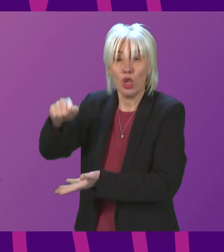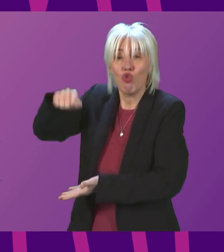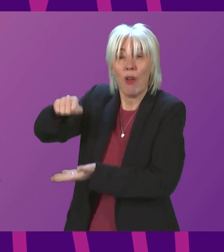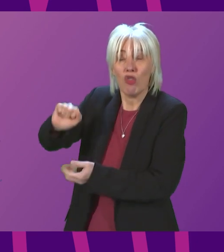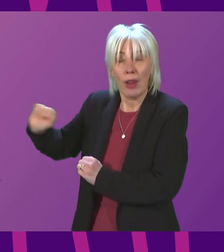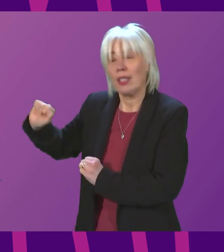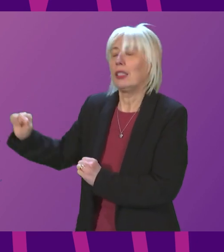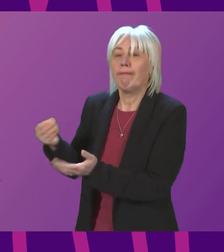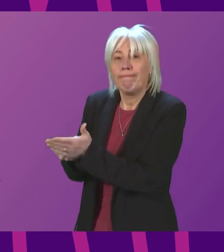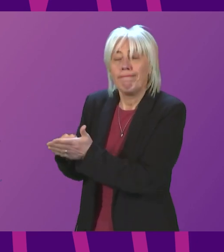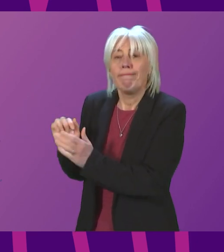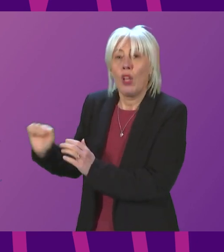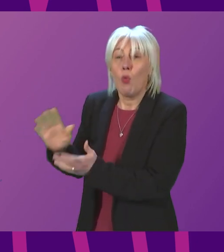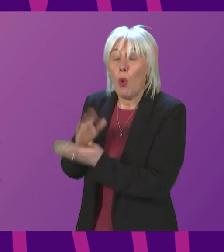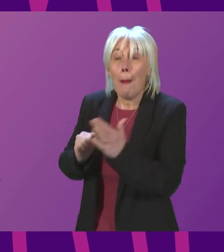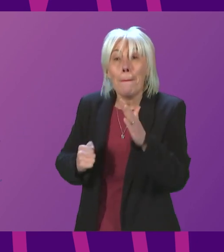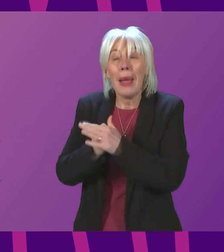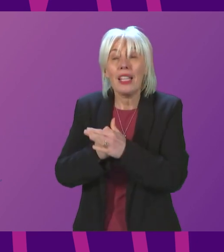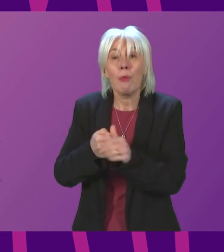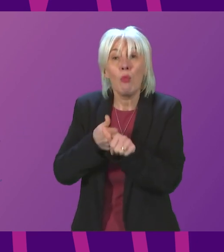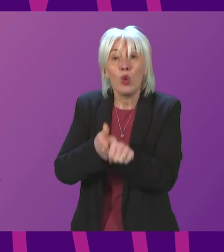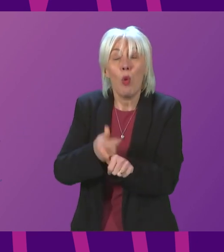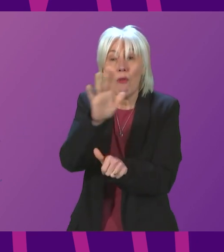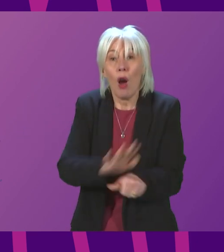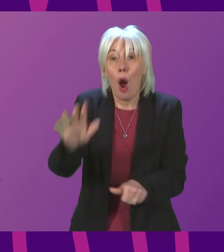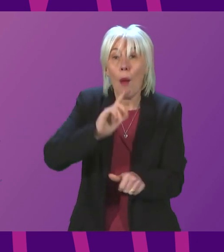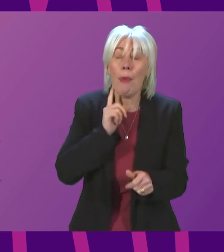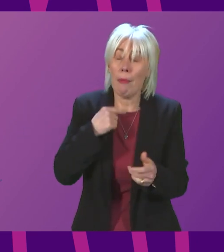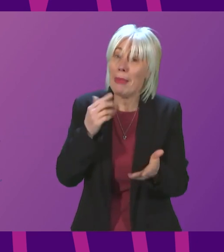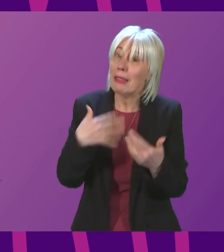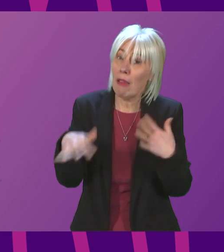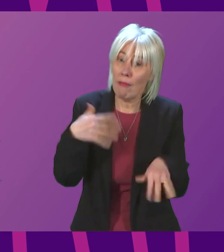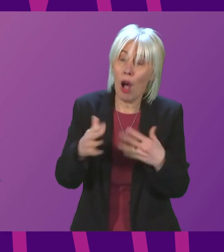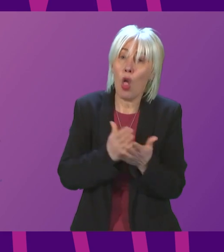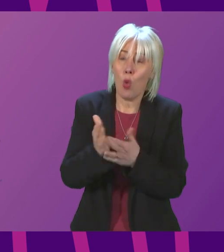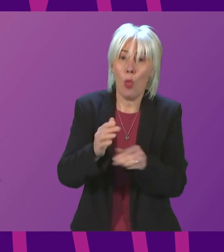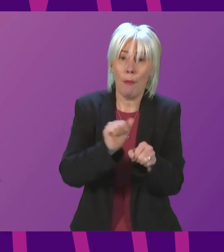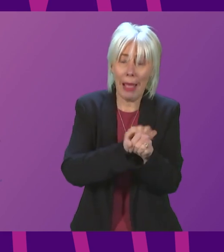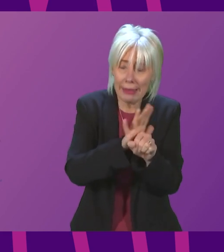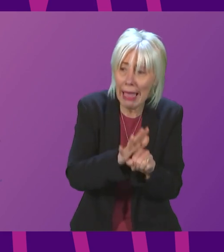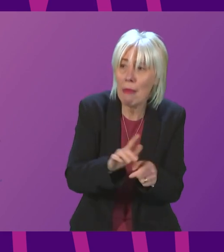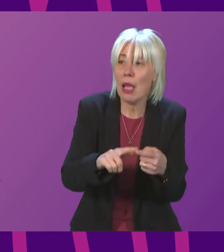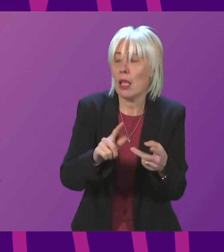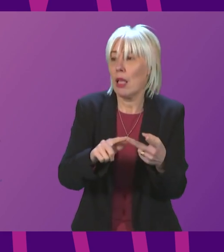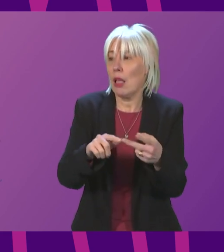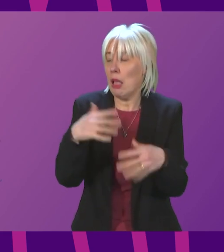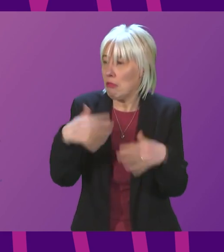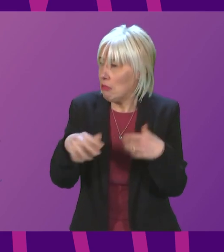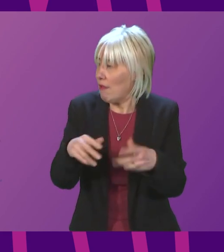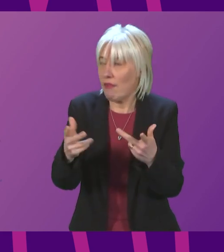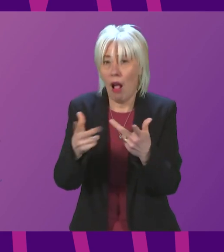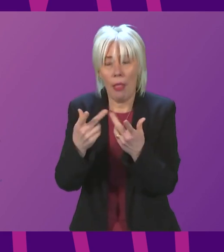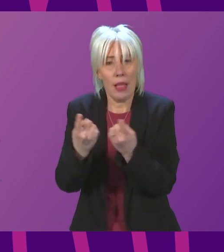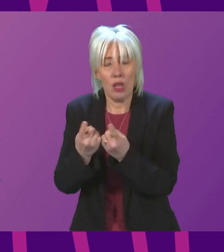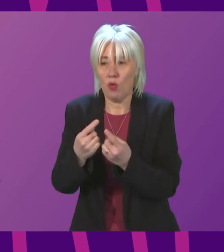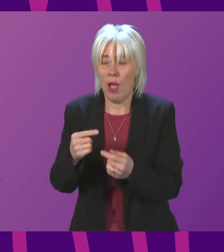try to get maximum support for people across the country who are really suffering as a result of the pandemic and other factors driving up the